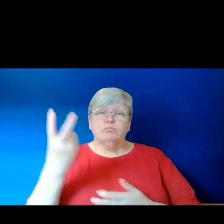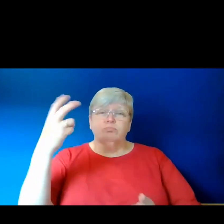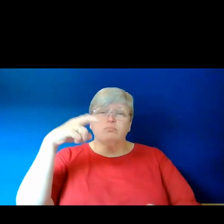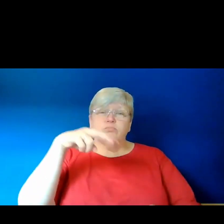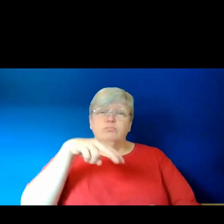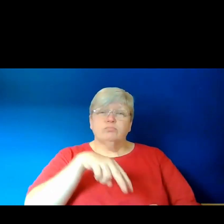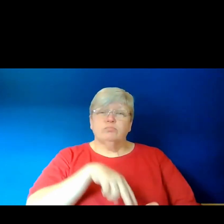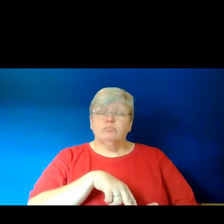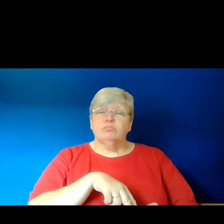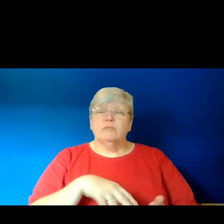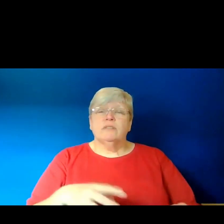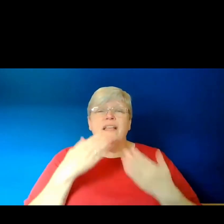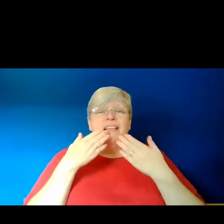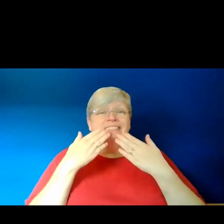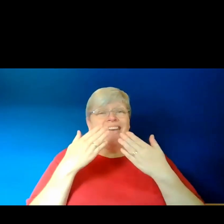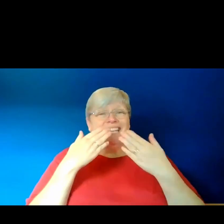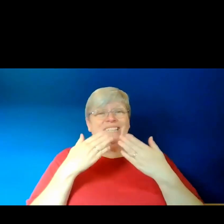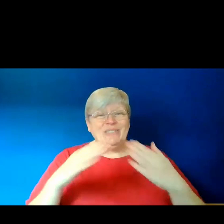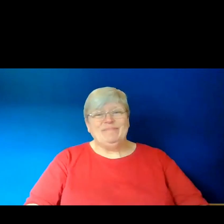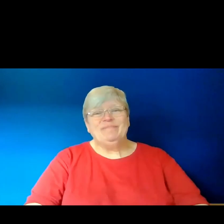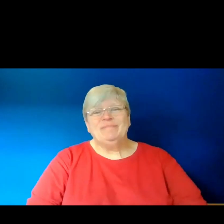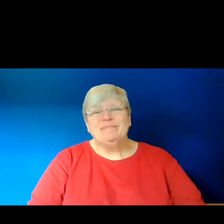Okay, thank you so much for screen sharing.